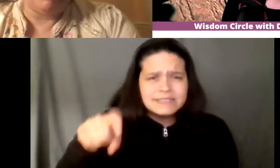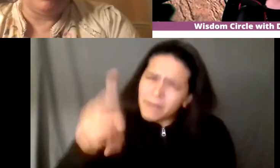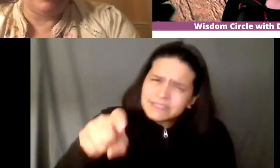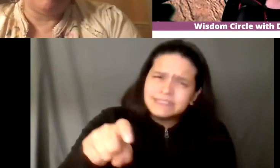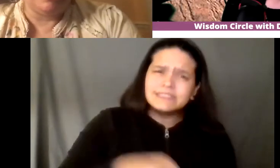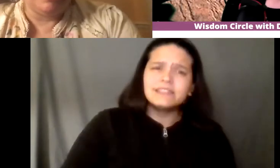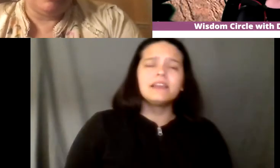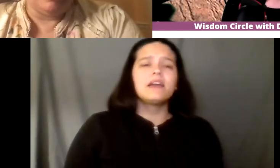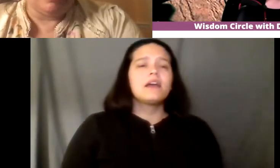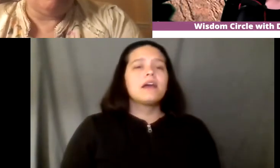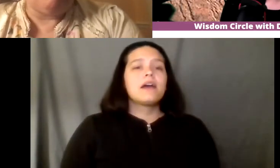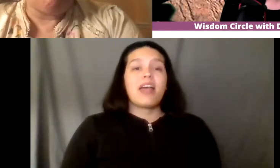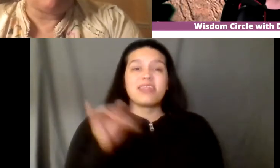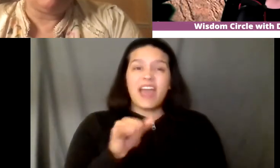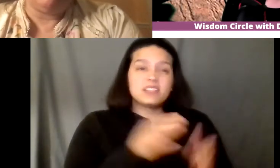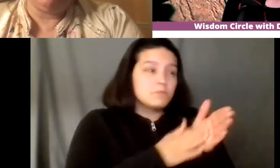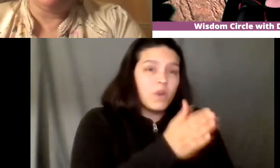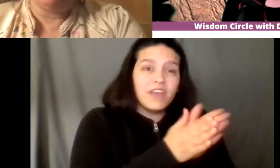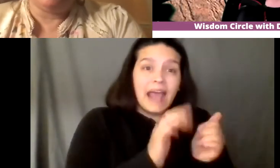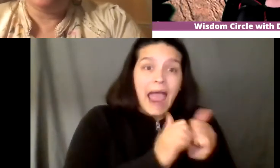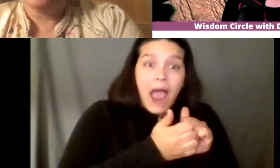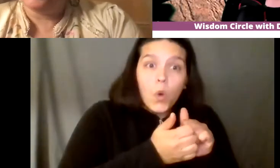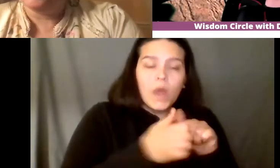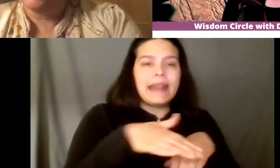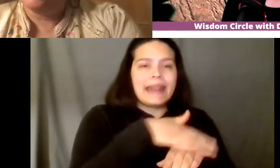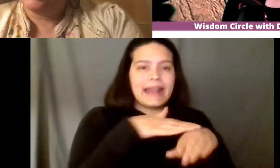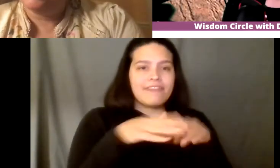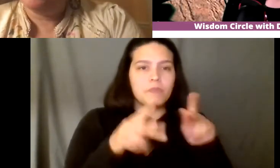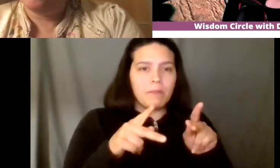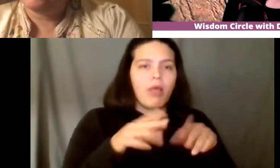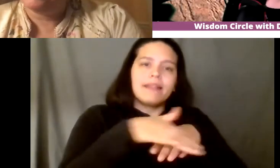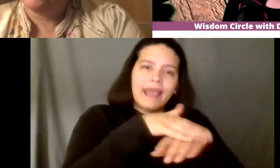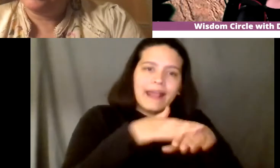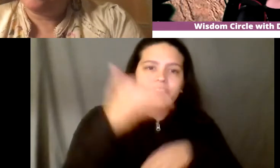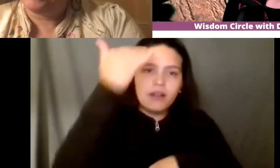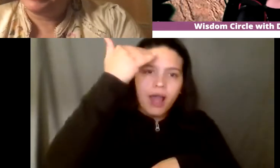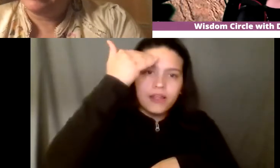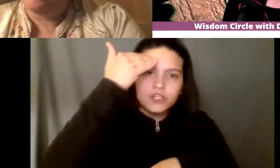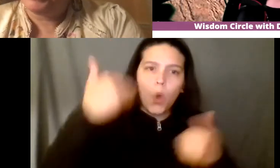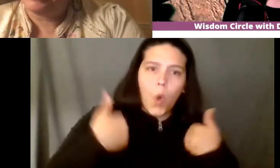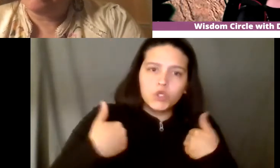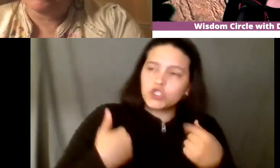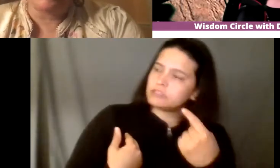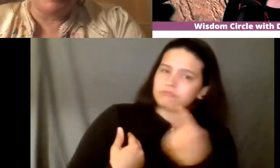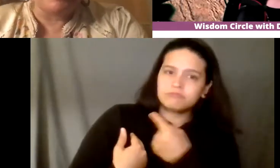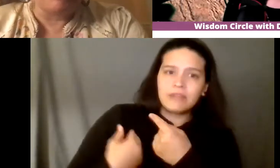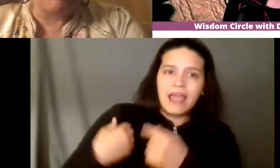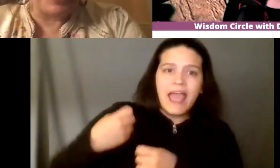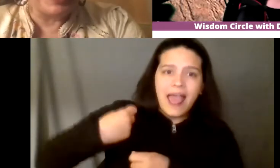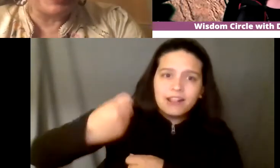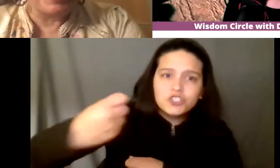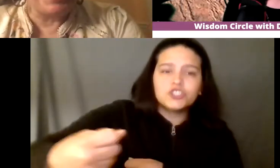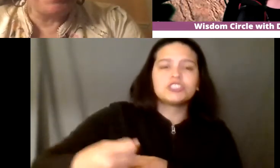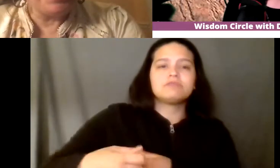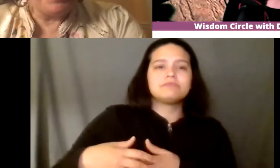people and native um native knowledge holders and and of course you know working working working across so many different